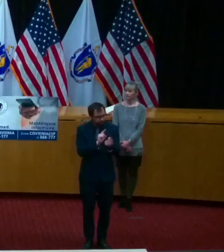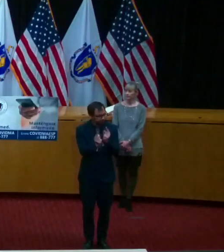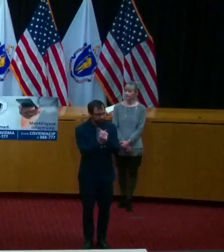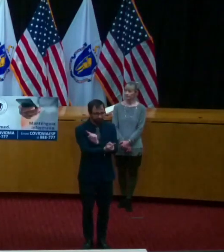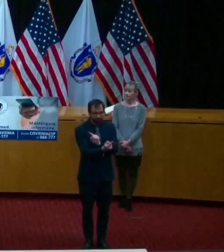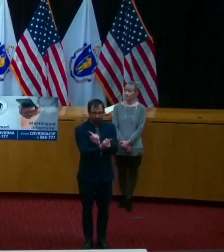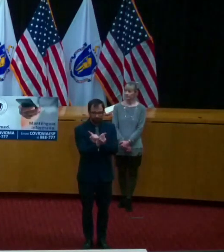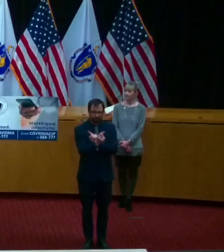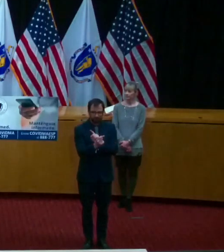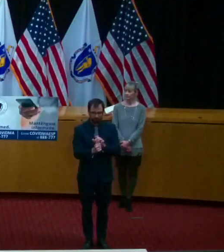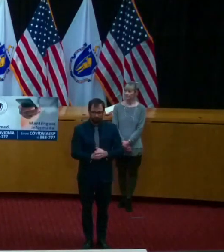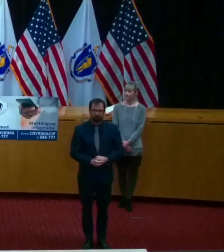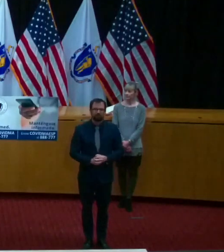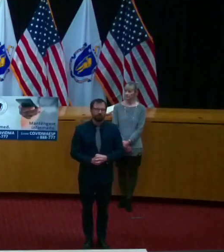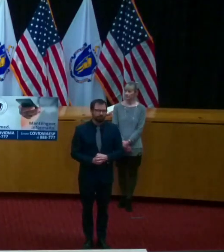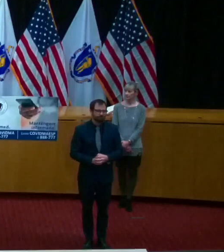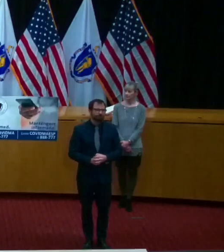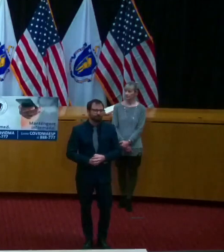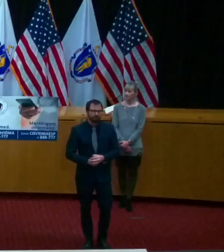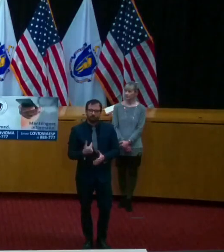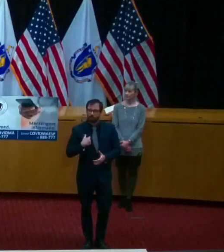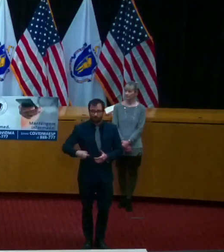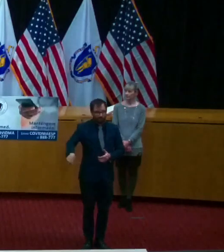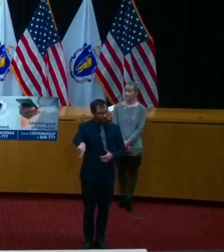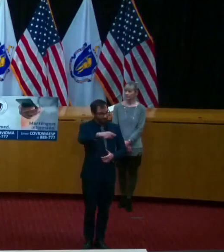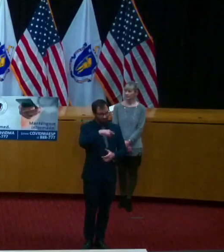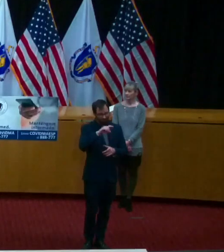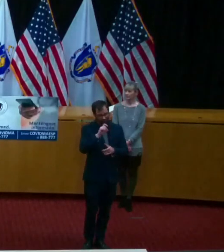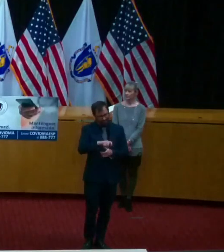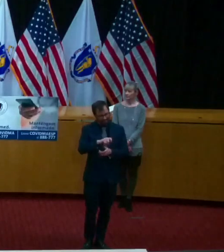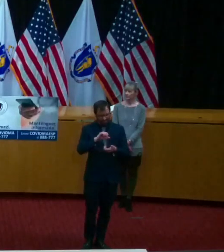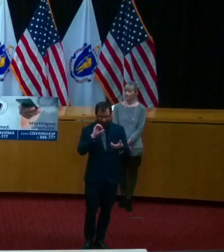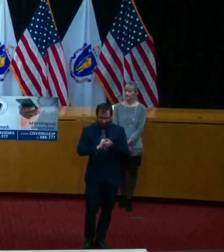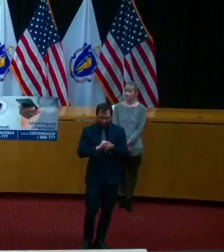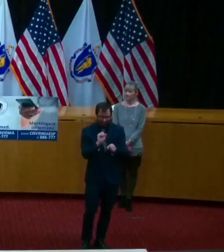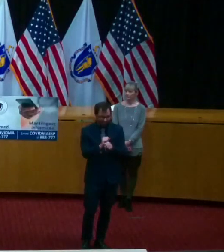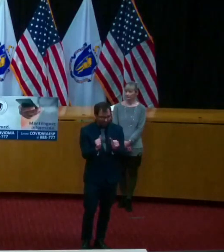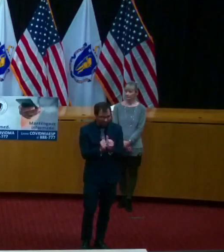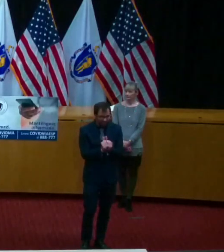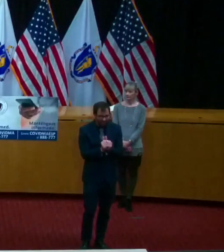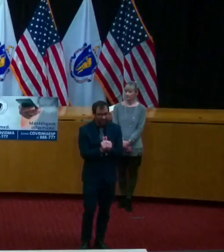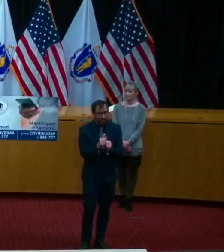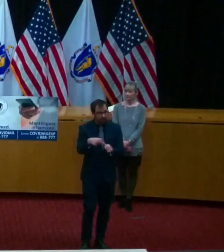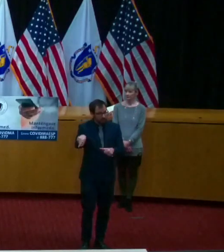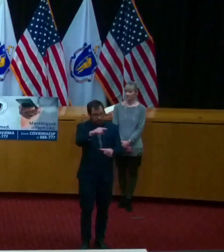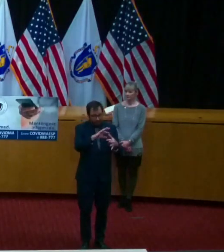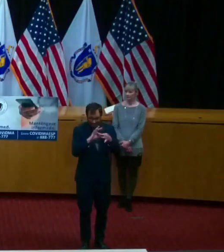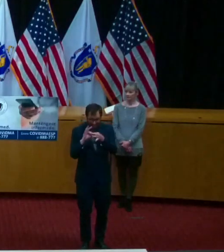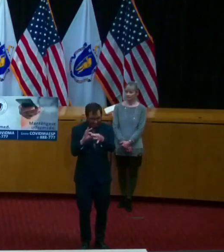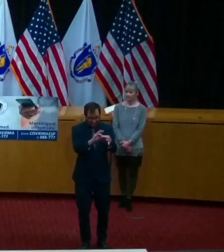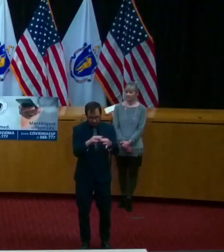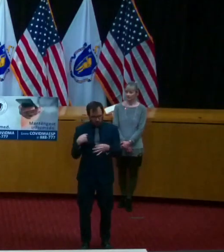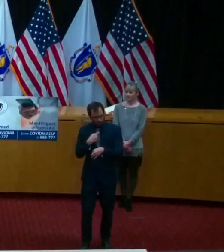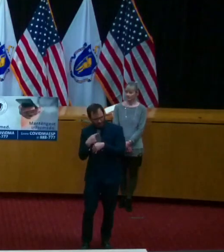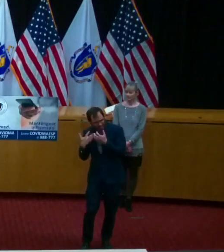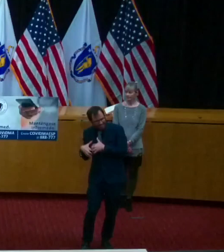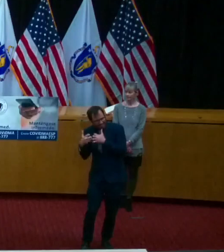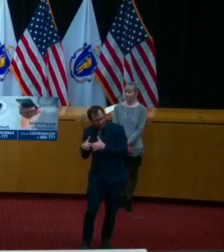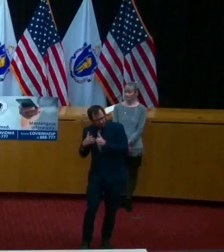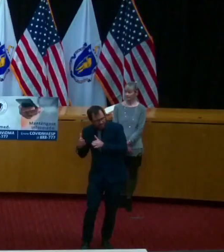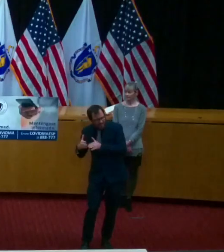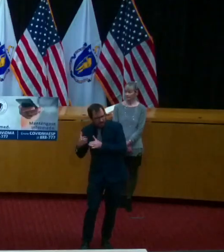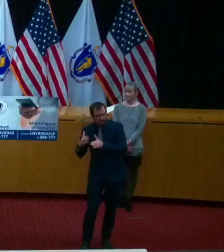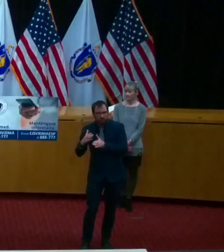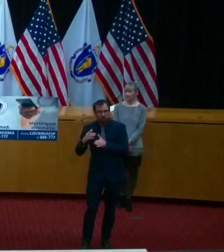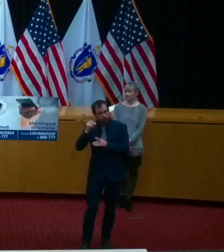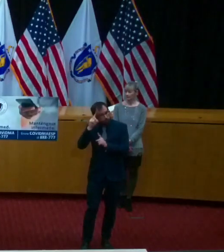to get this job done please know that we're working hard to think about a strategy to reopen the economy we'll have much more